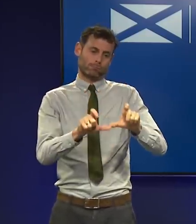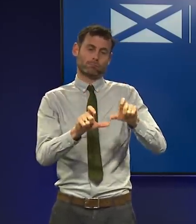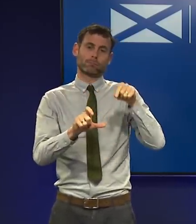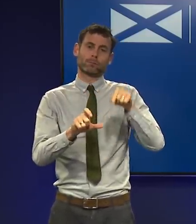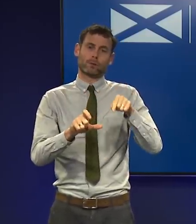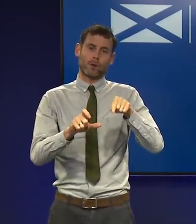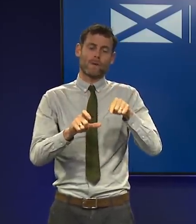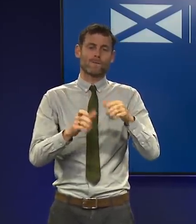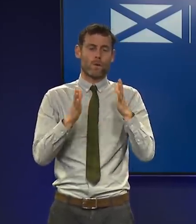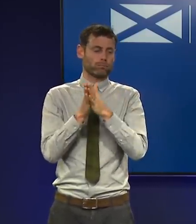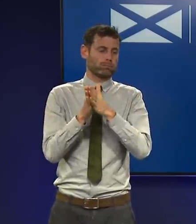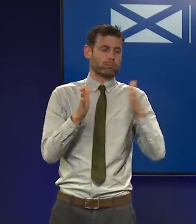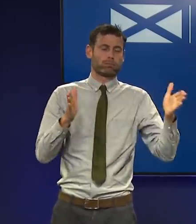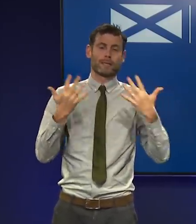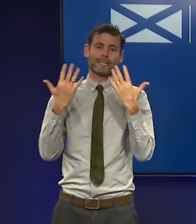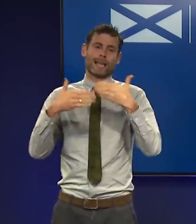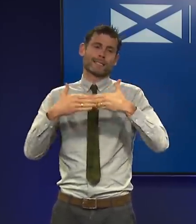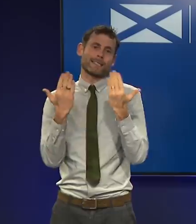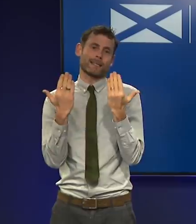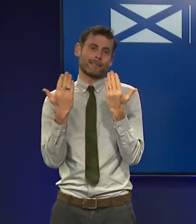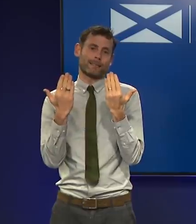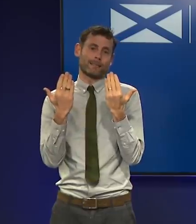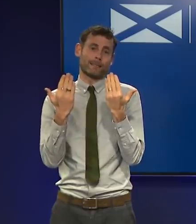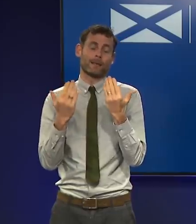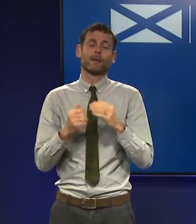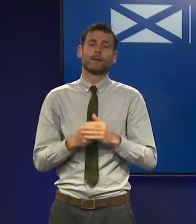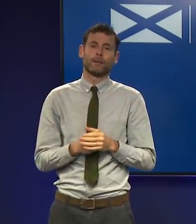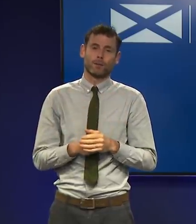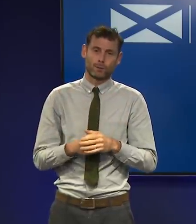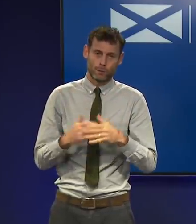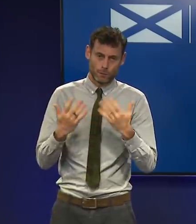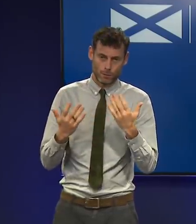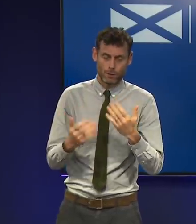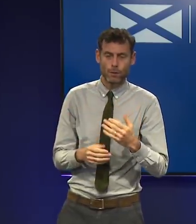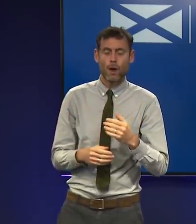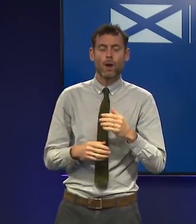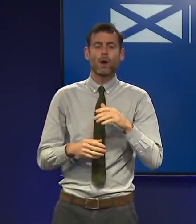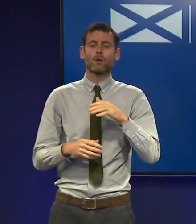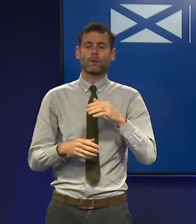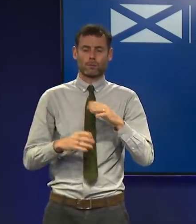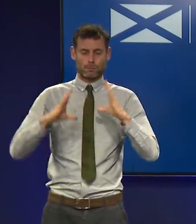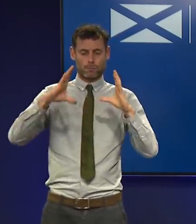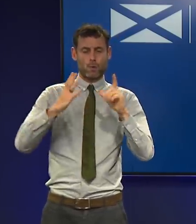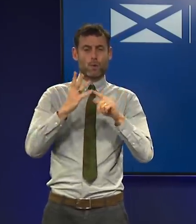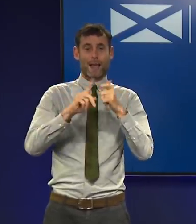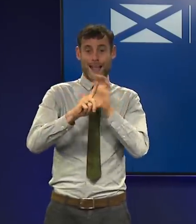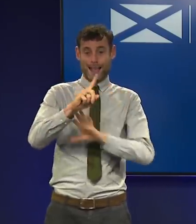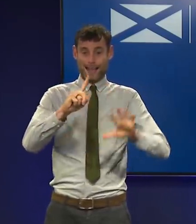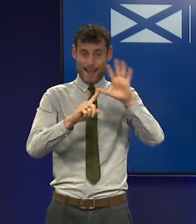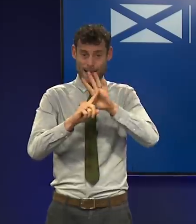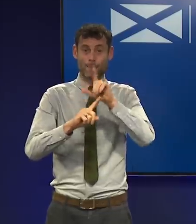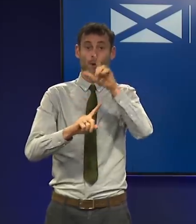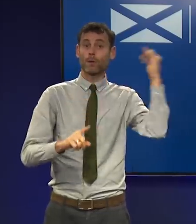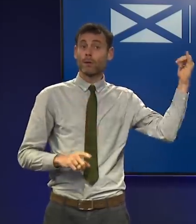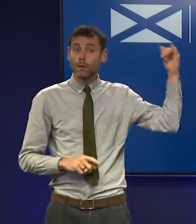on their arrival. In addition, anyone arriving in Scotland from anywhere outside the common travel area will be asked to take a PCR test